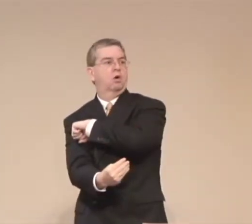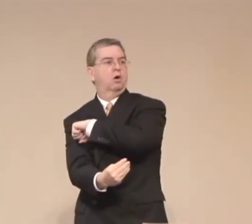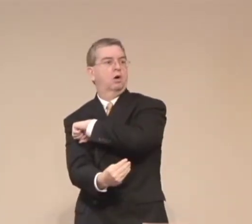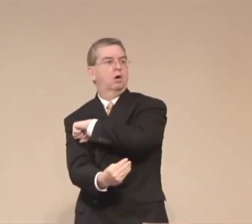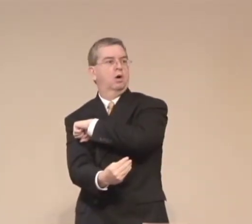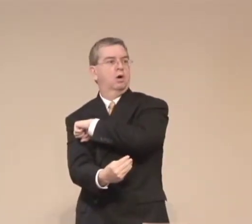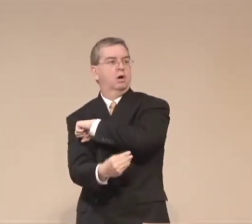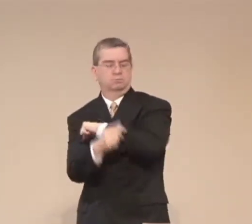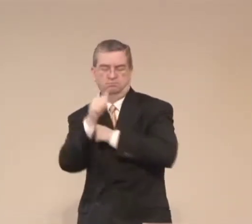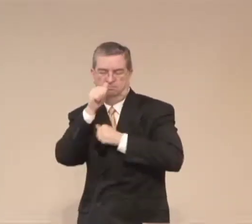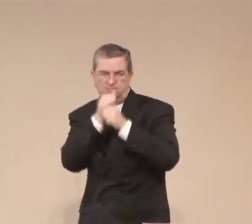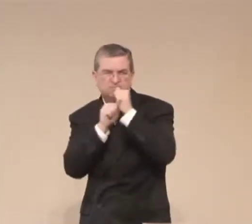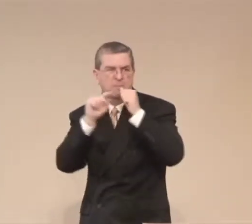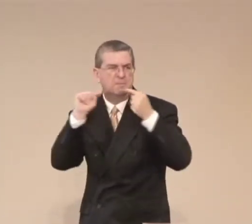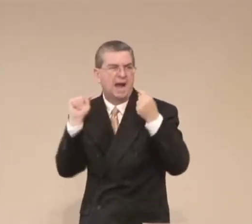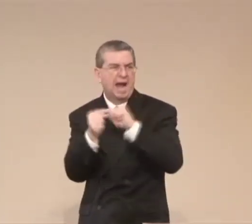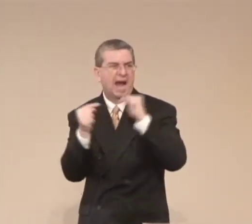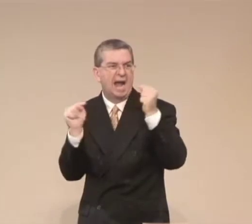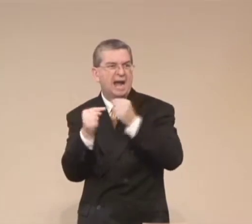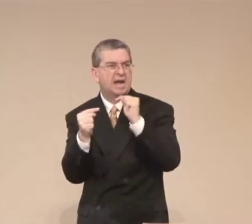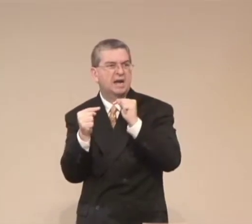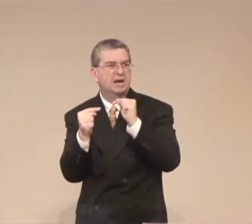do because they've never experienced it before.